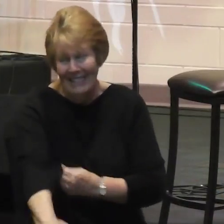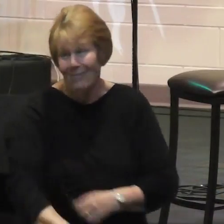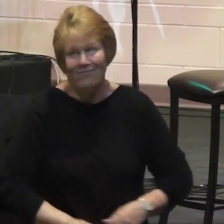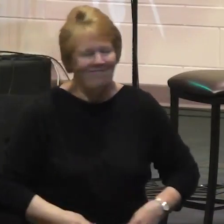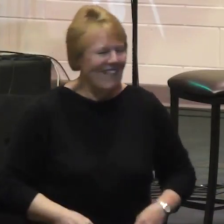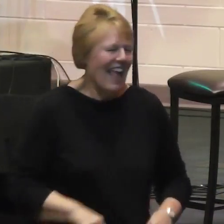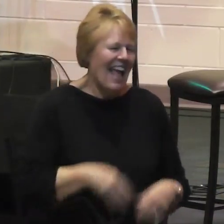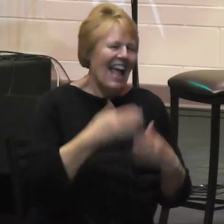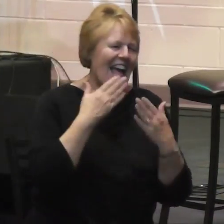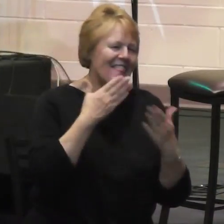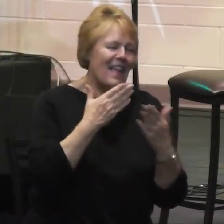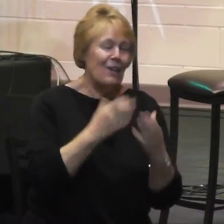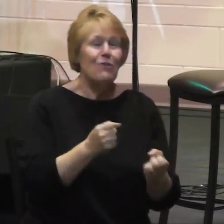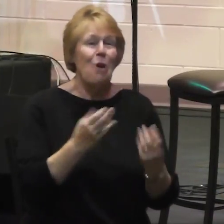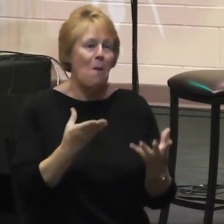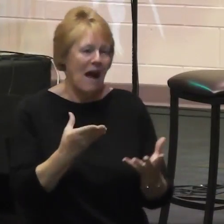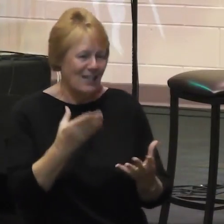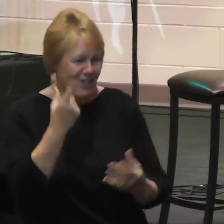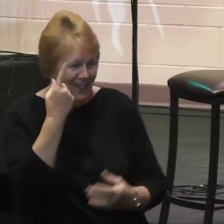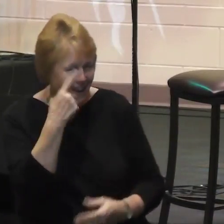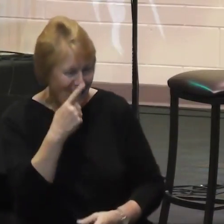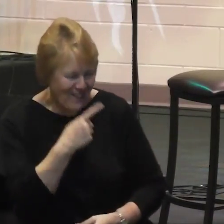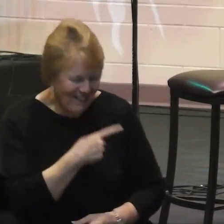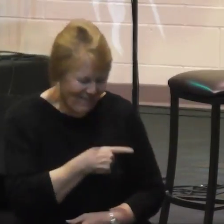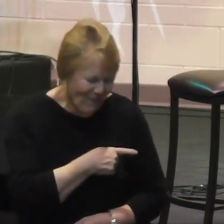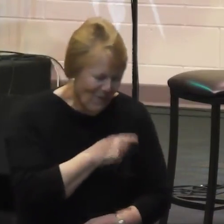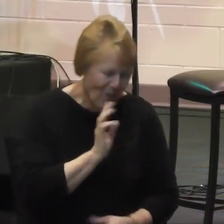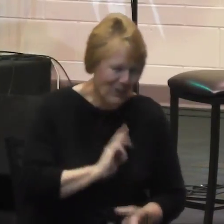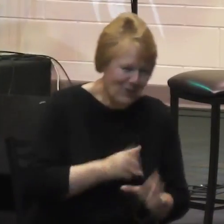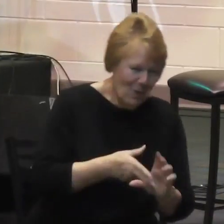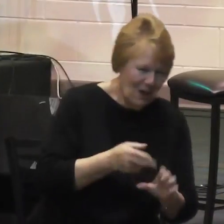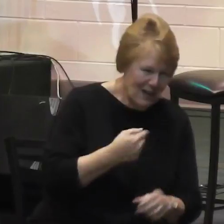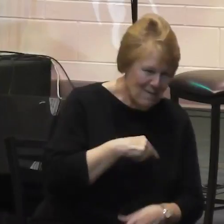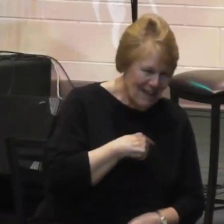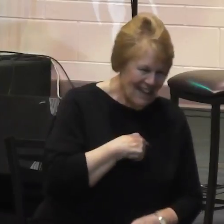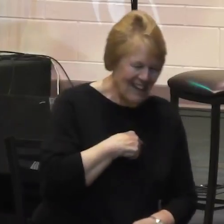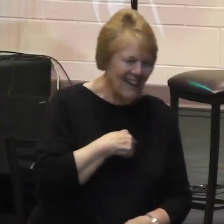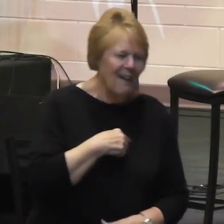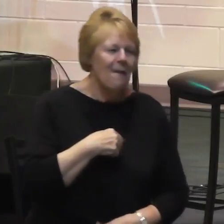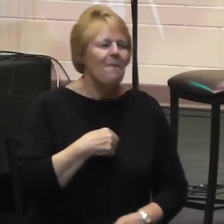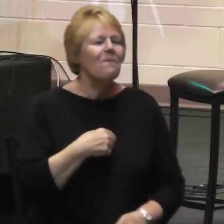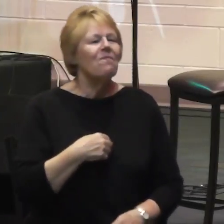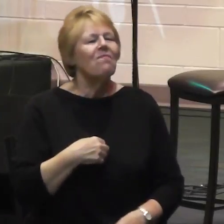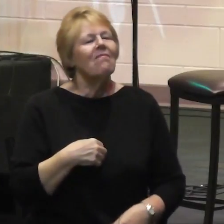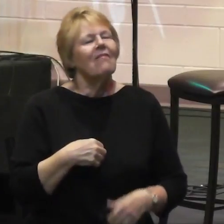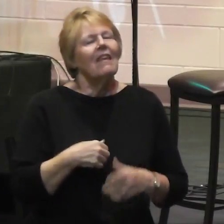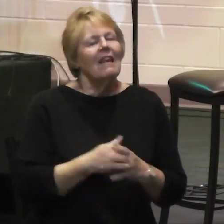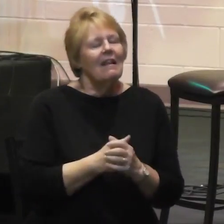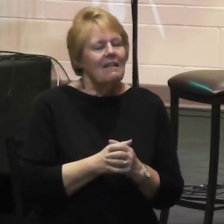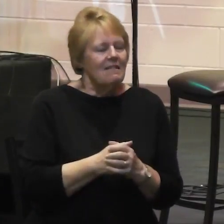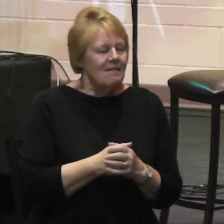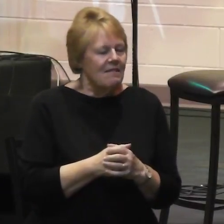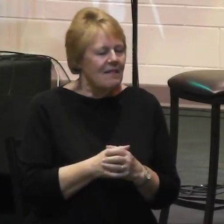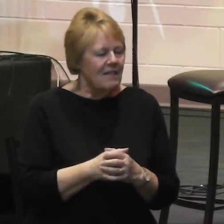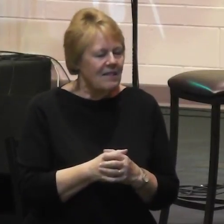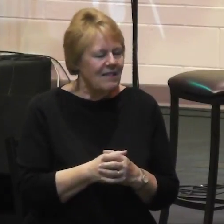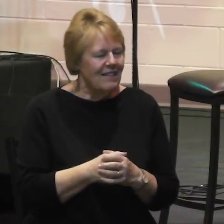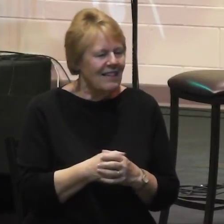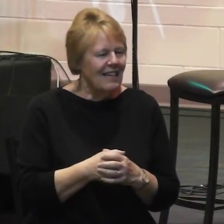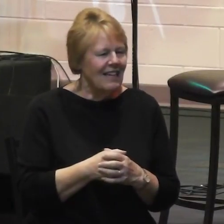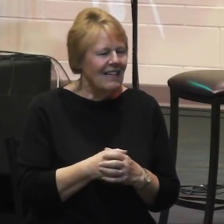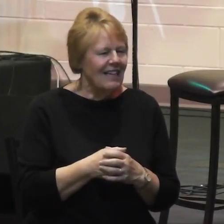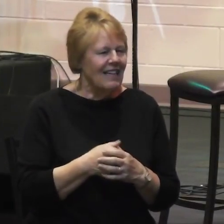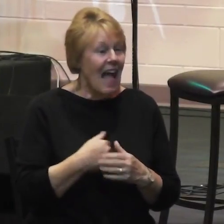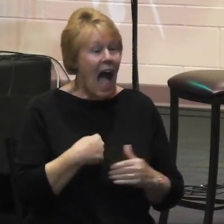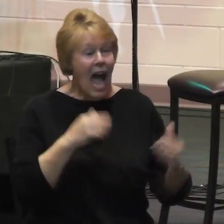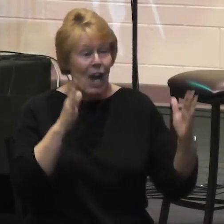Thank you so much, Sue, for joining me as I bring God's word to us. I hope that I